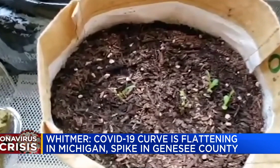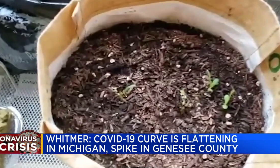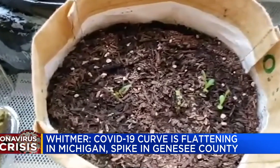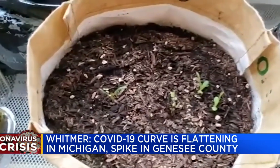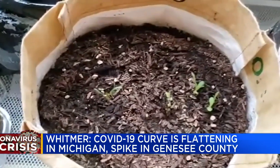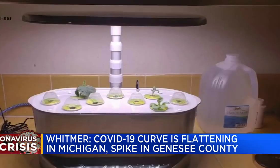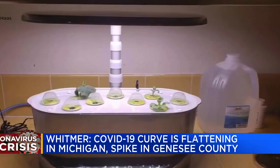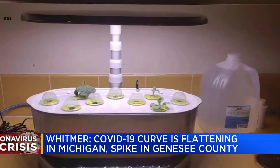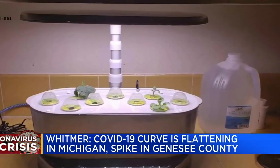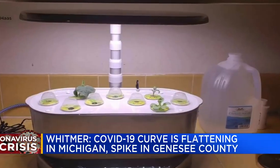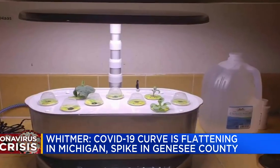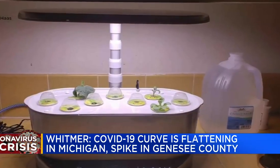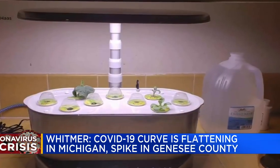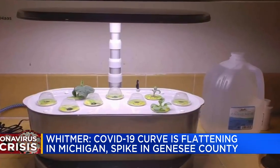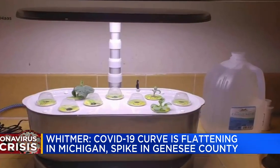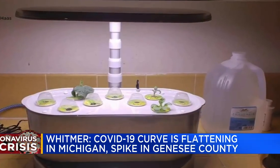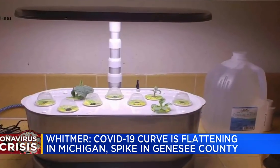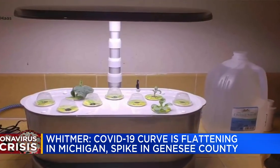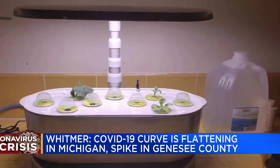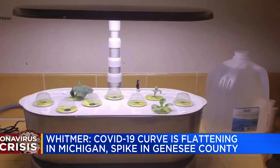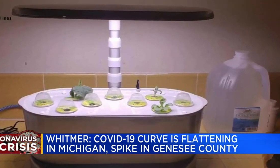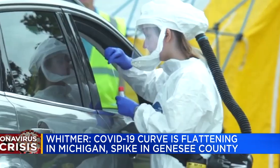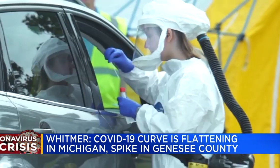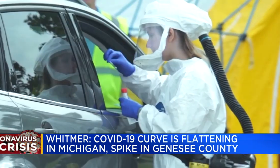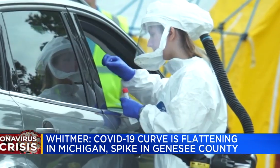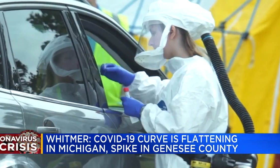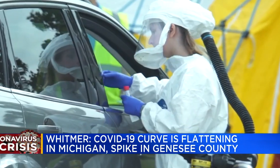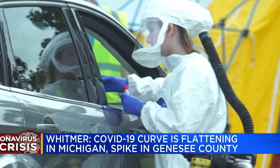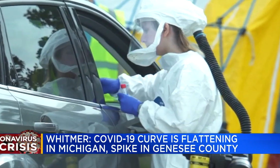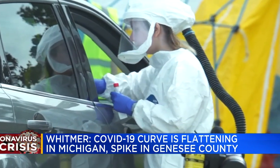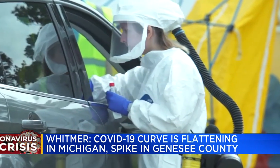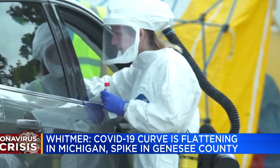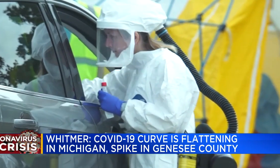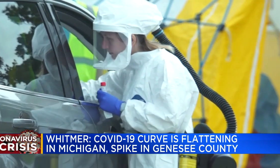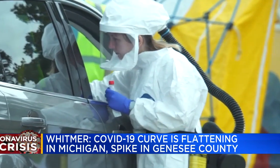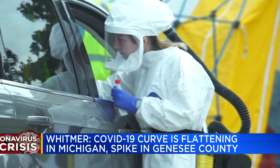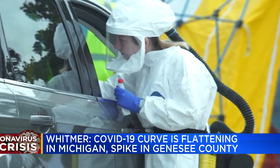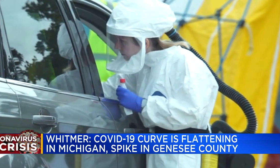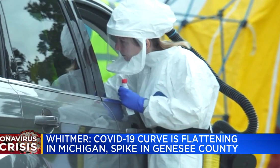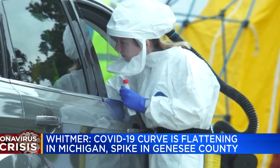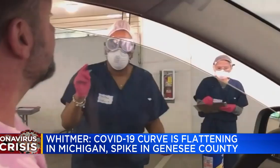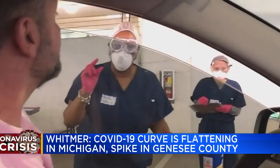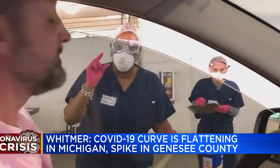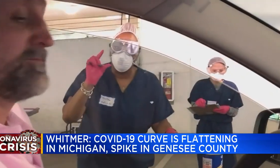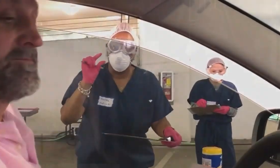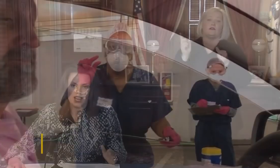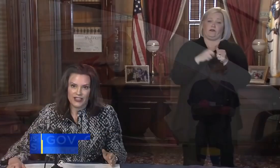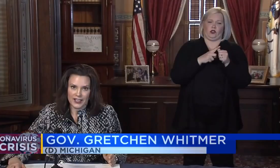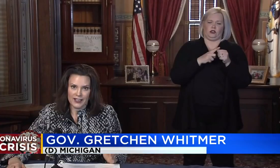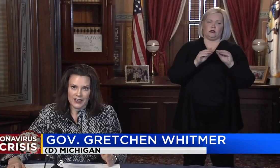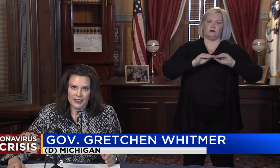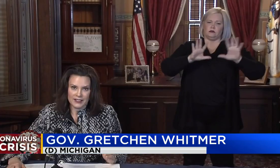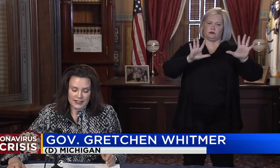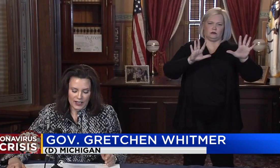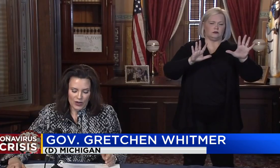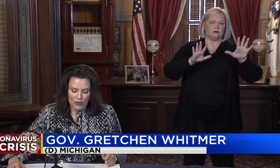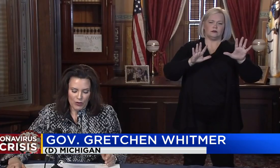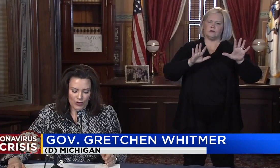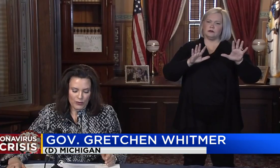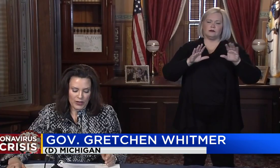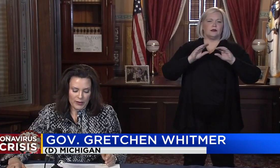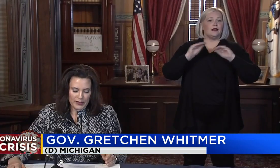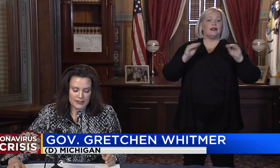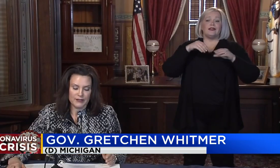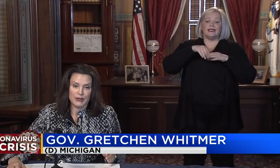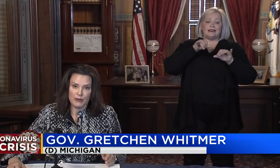seats for our kids. The governor expressed the importance of not sharing misinformation during these times. Nothing in the stay-at